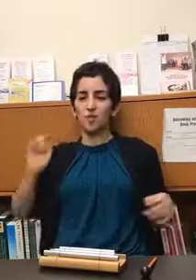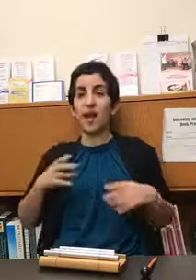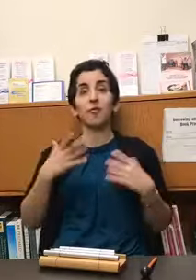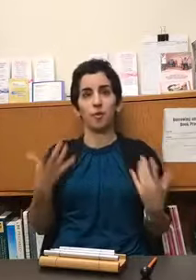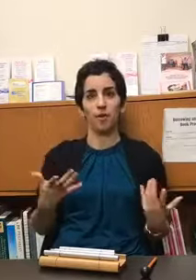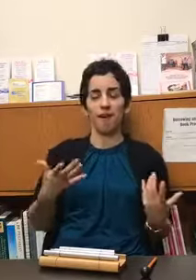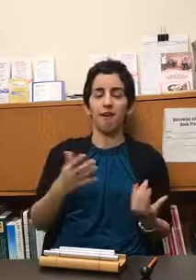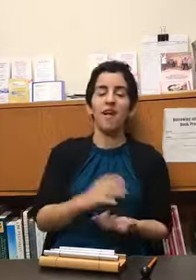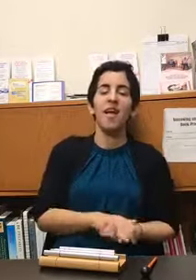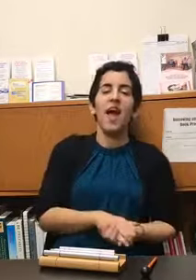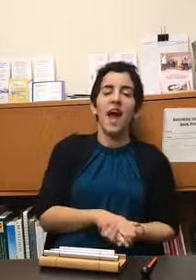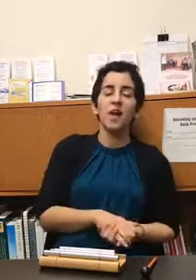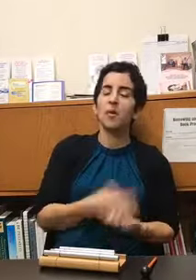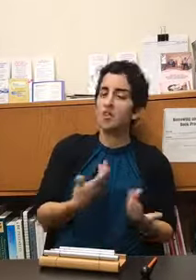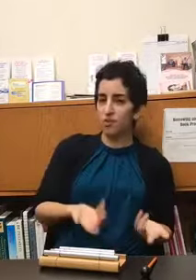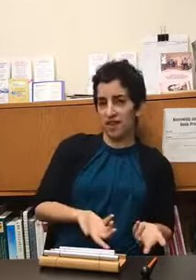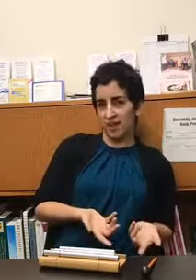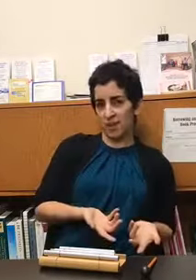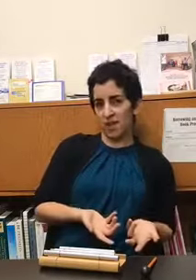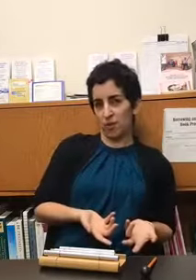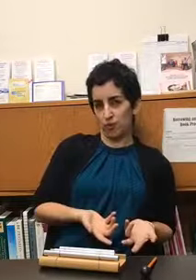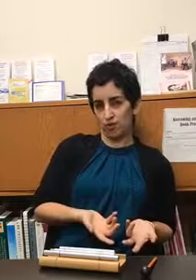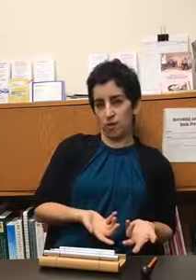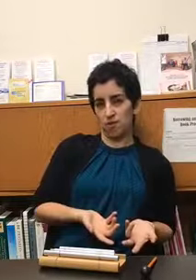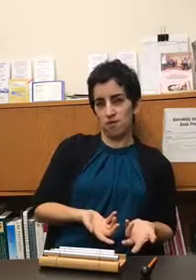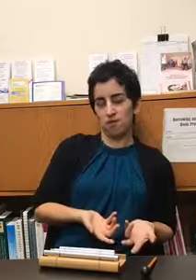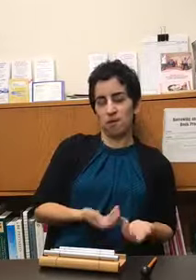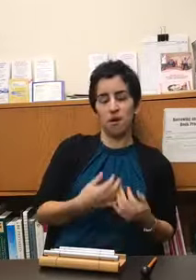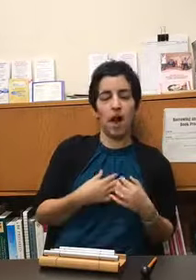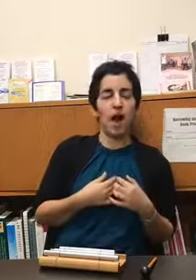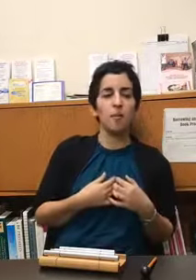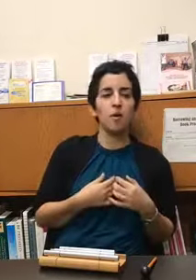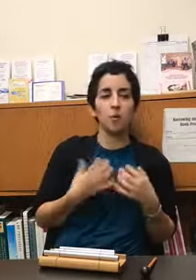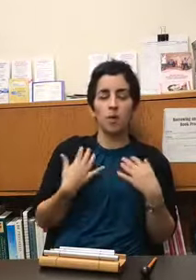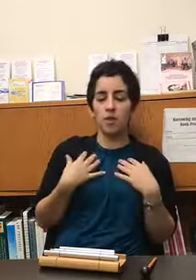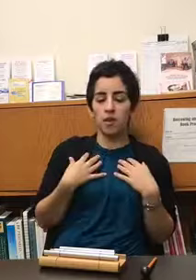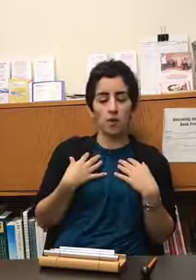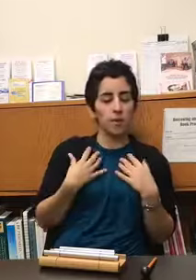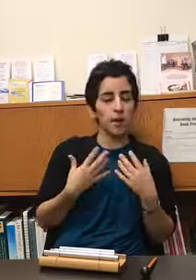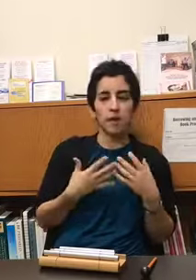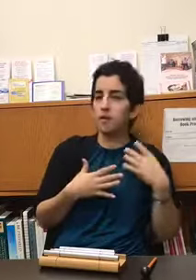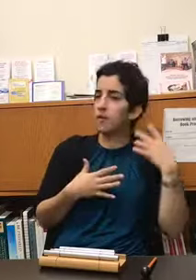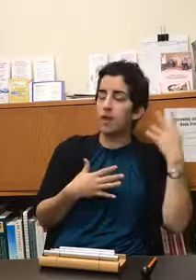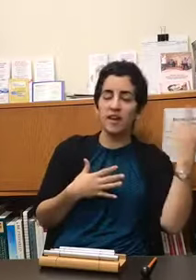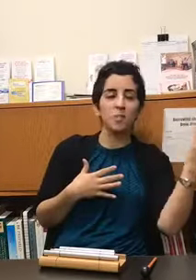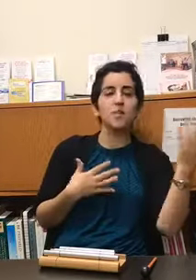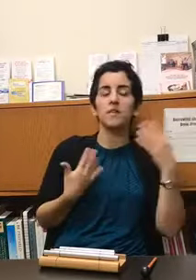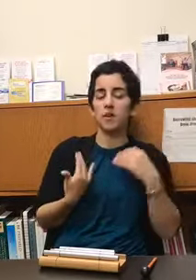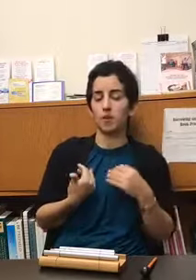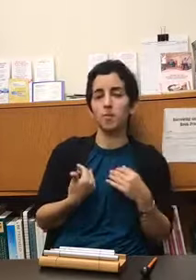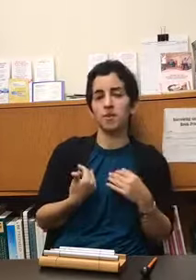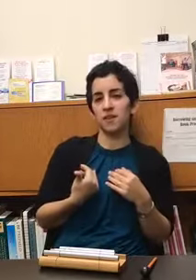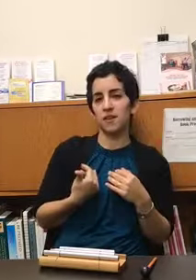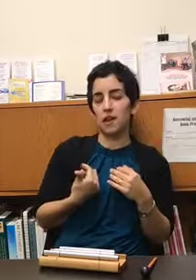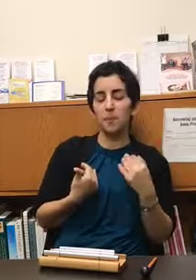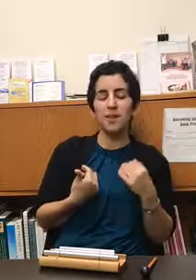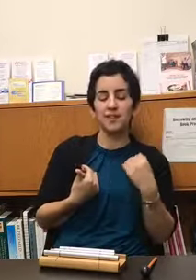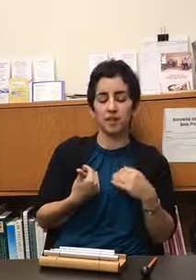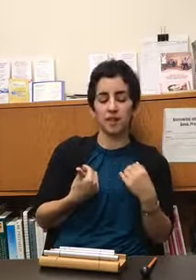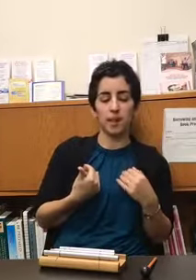everywhere and we lose that as we get older um we you know we might explicitly or implicit implicitly get